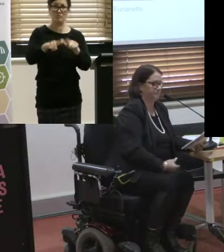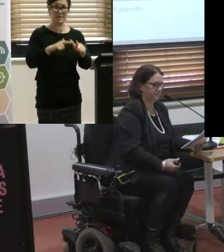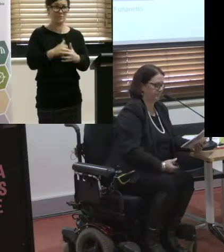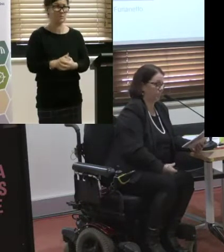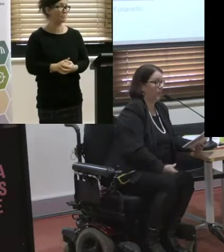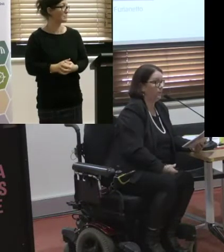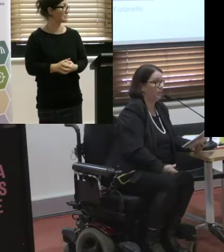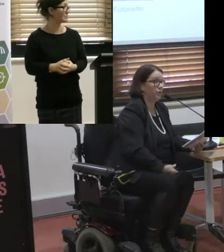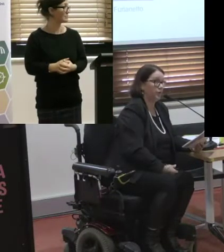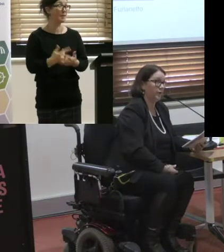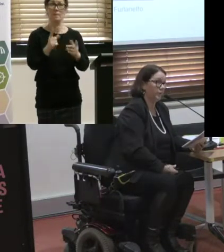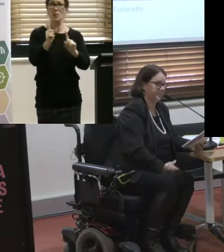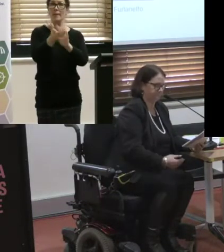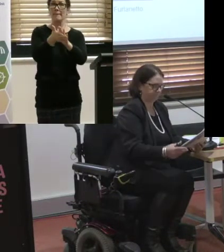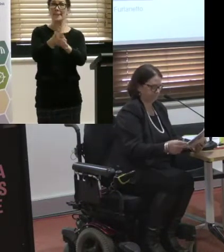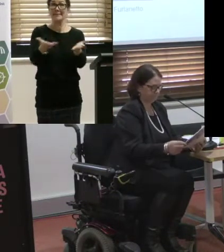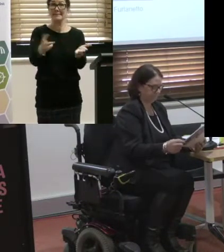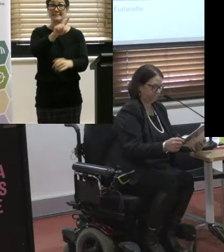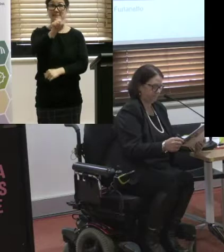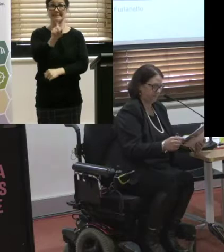that mean? Well, we don't know yet.